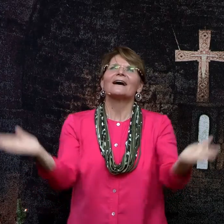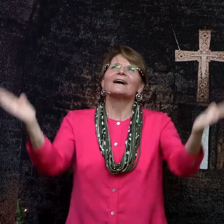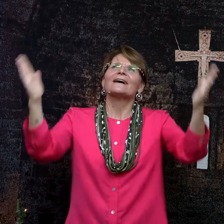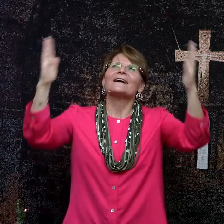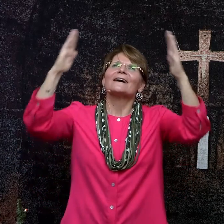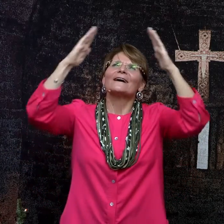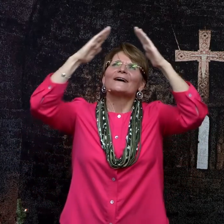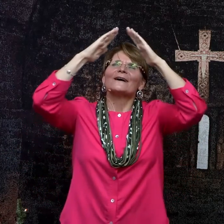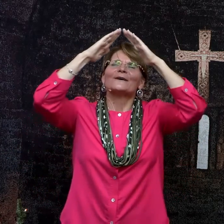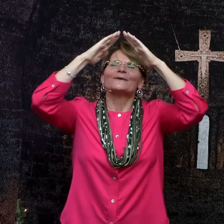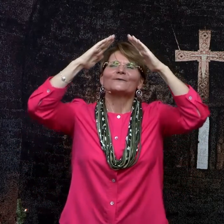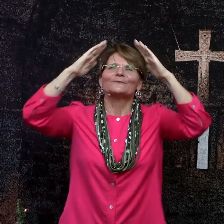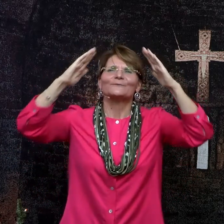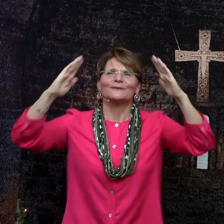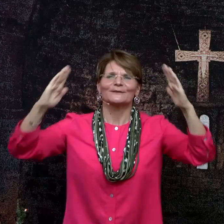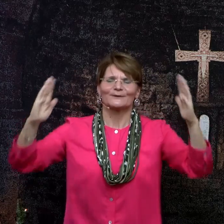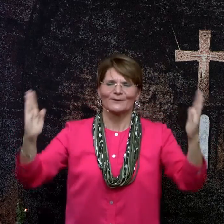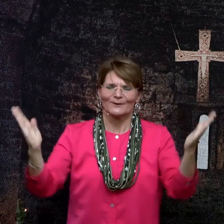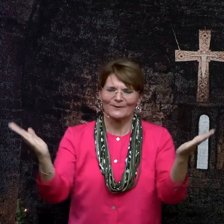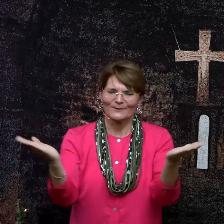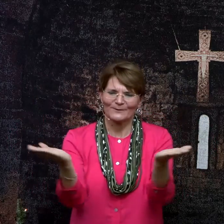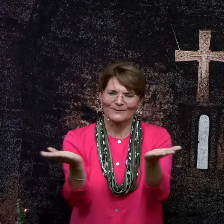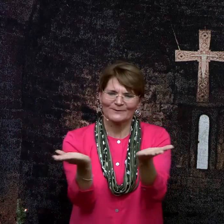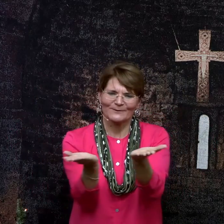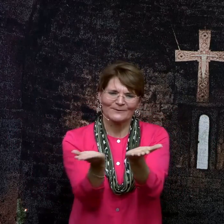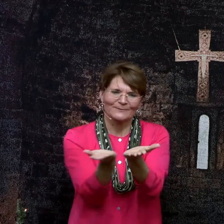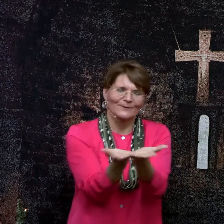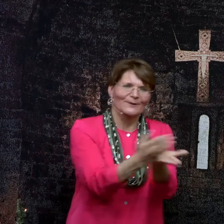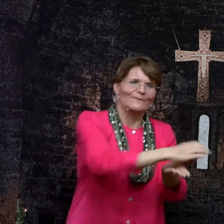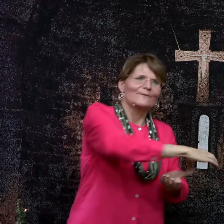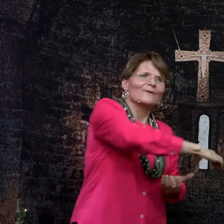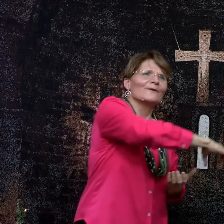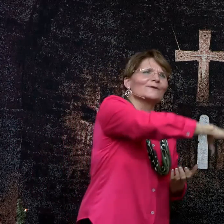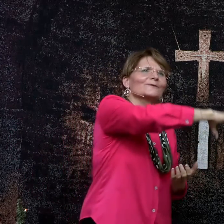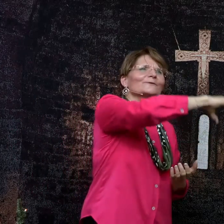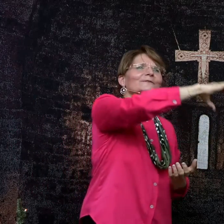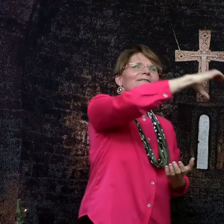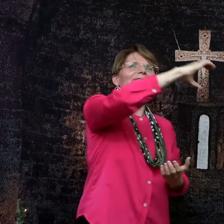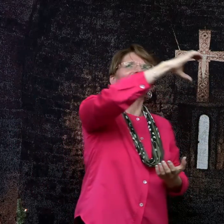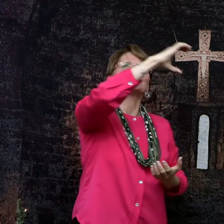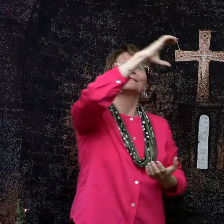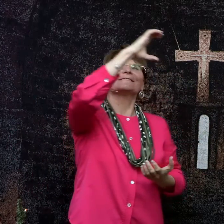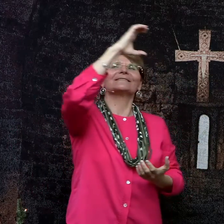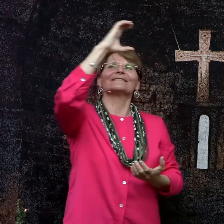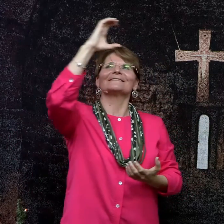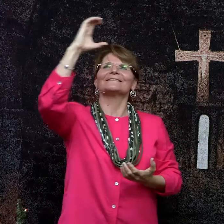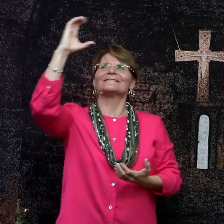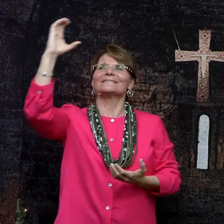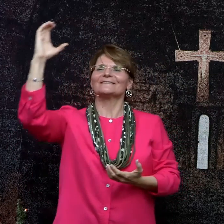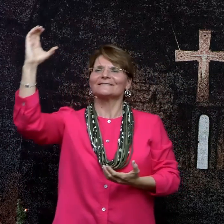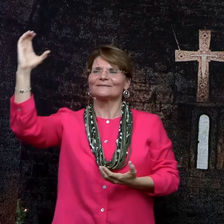I'll be home for Christmas